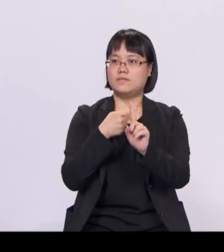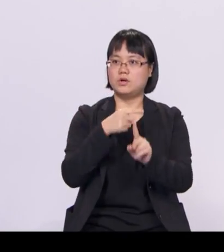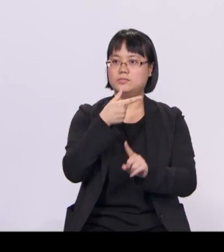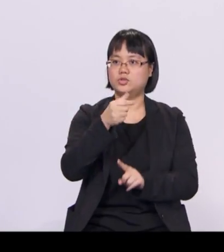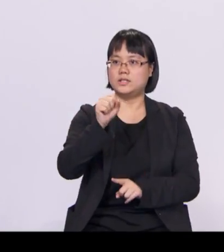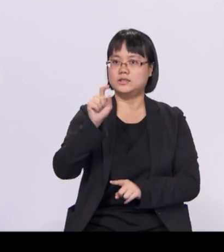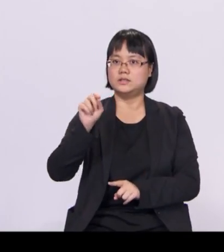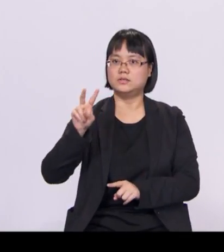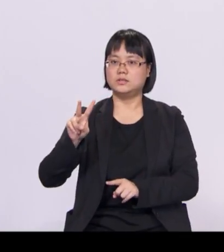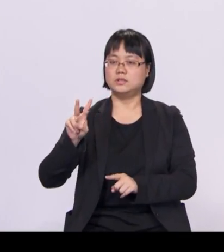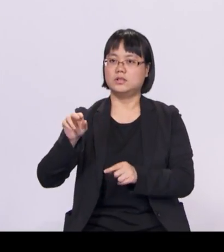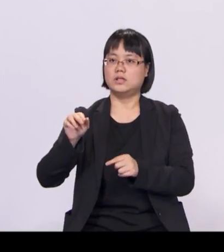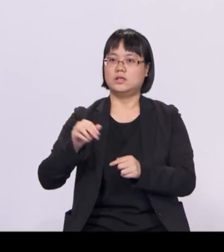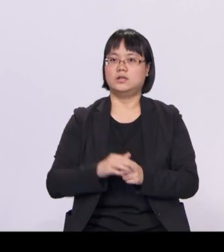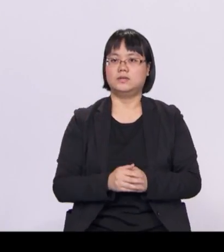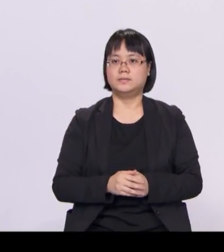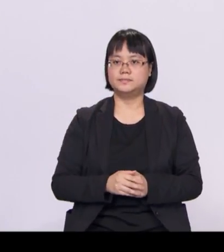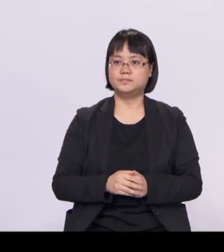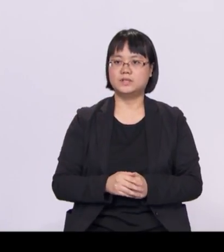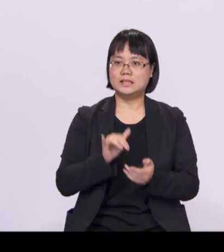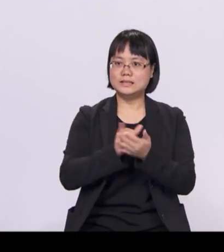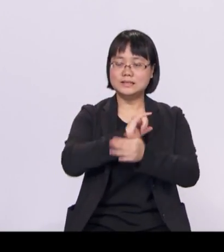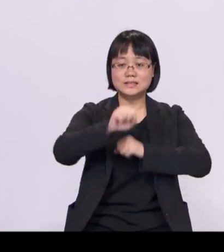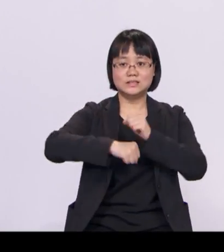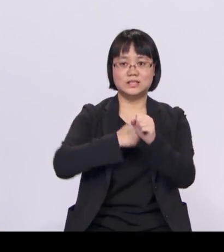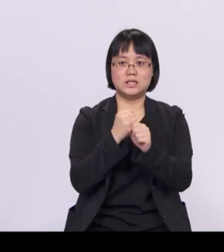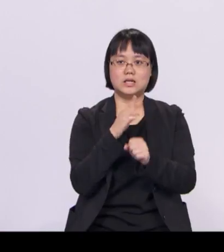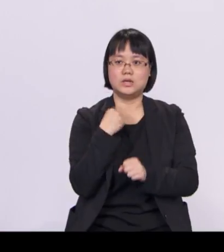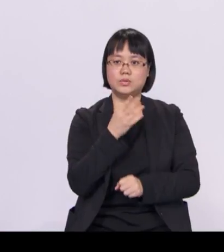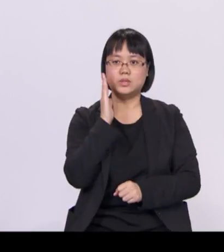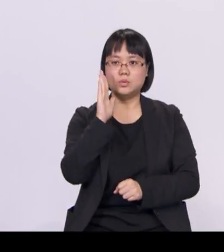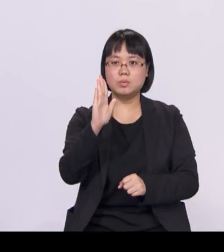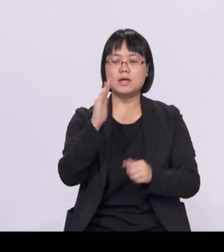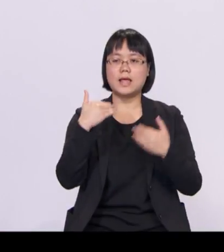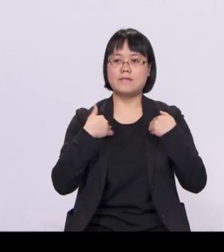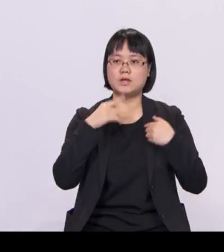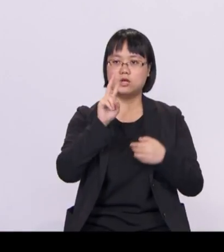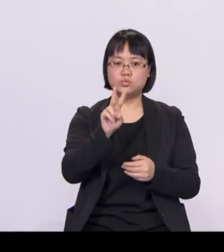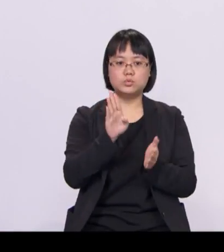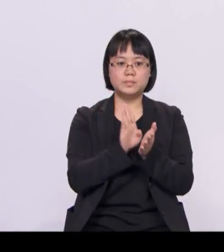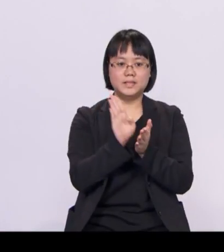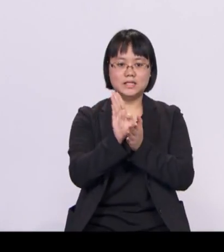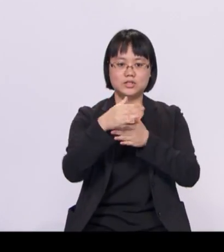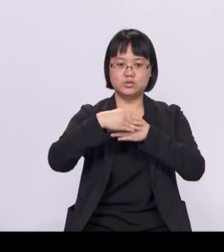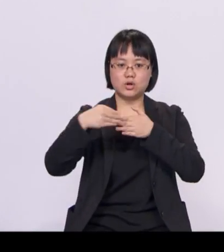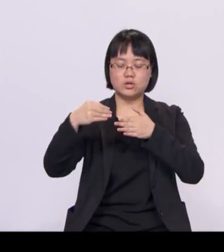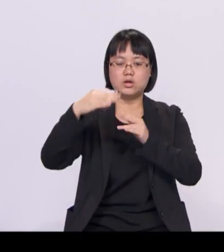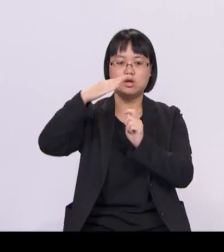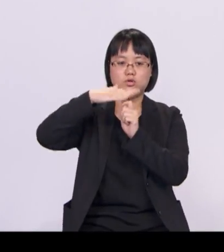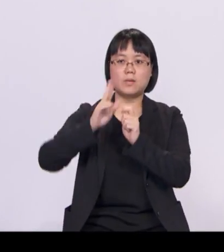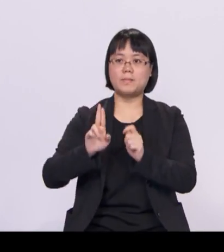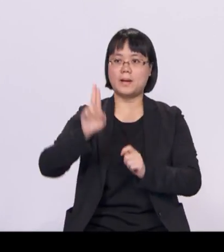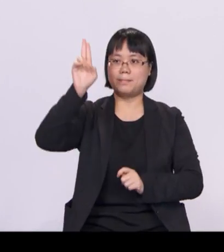This year, we will make a $2 billion top-up to the GST fund to support these payments.